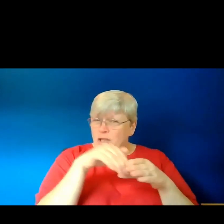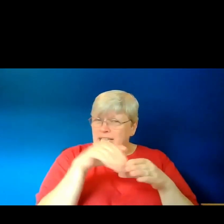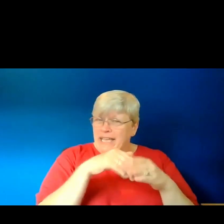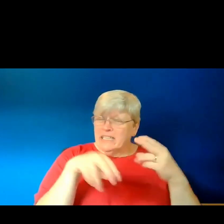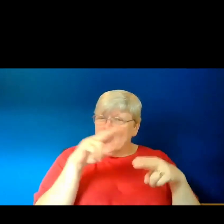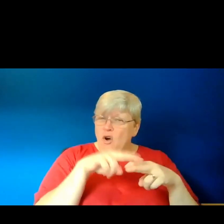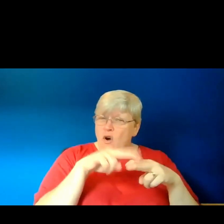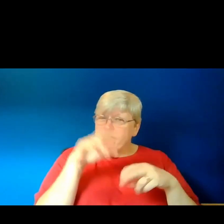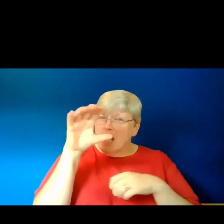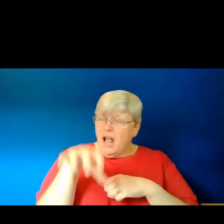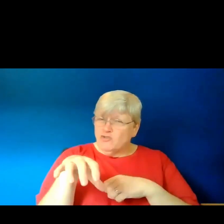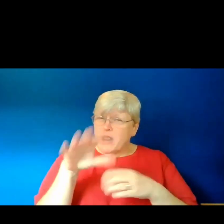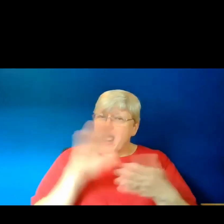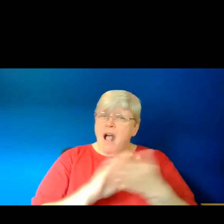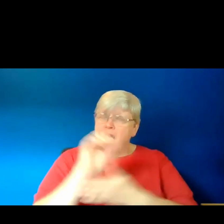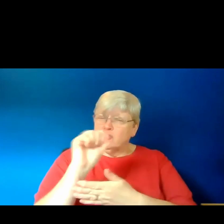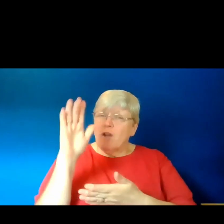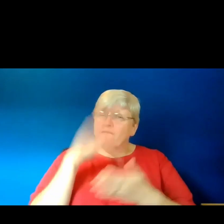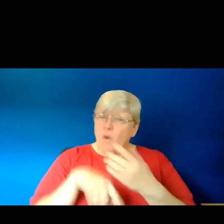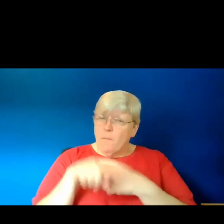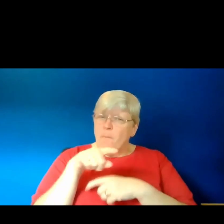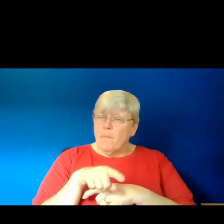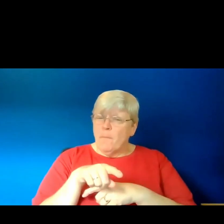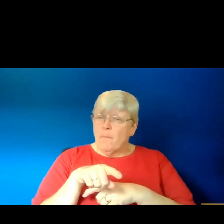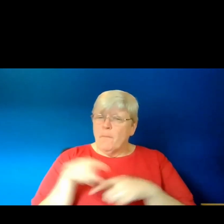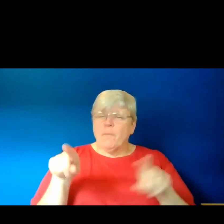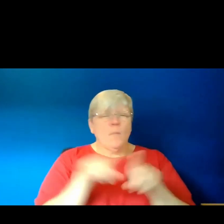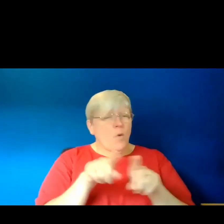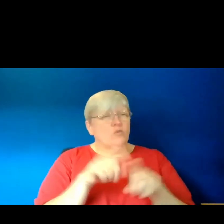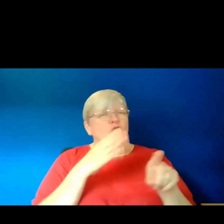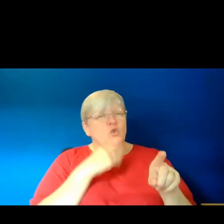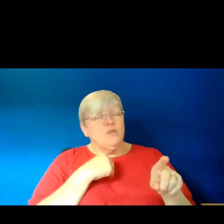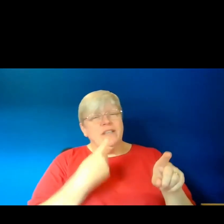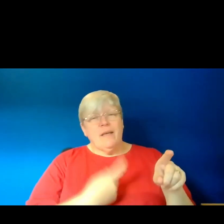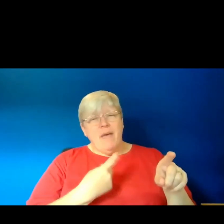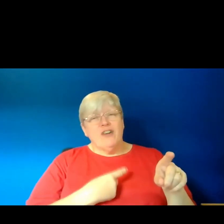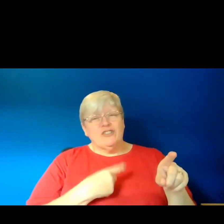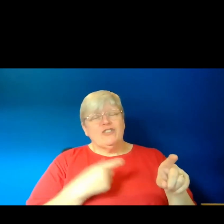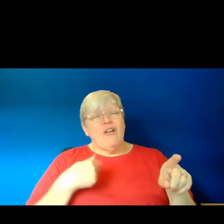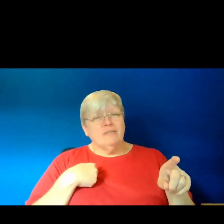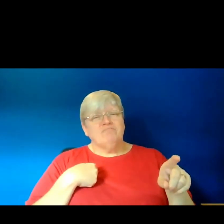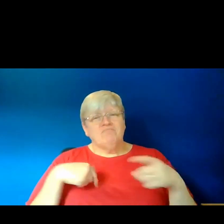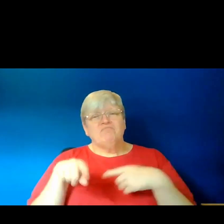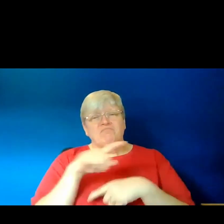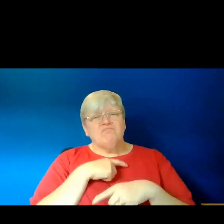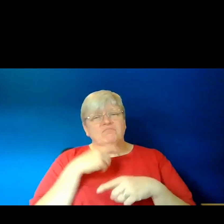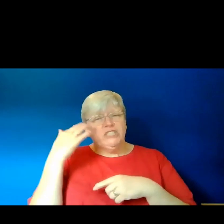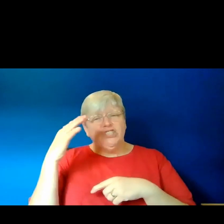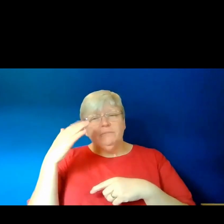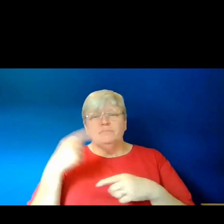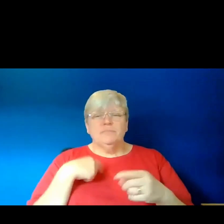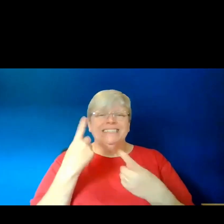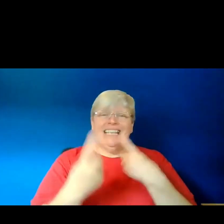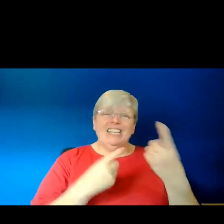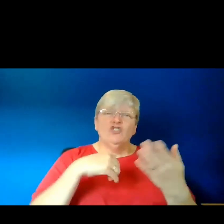the country and culture that it comes from, while also using a personal and familial lens. So each